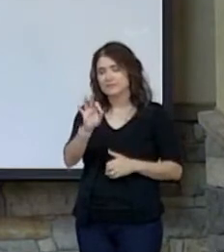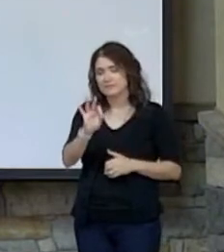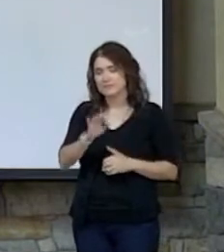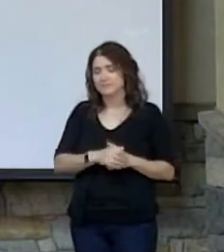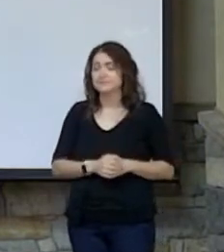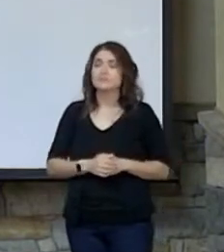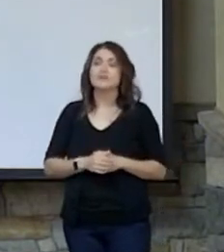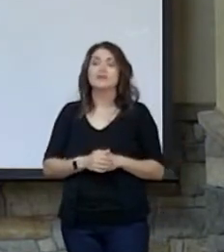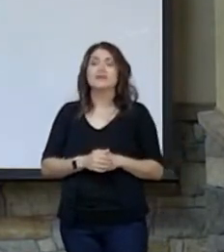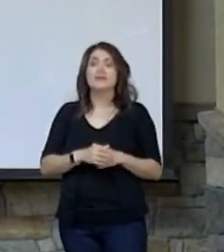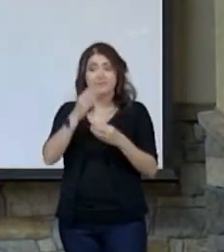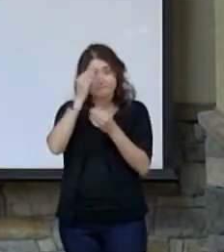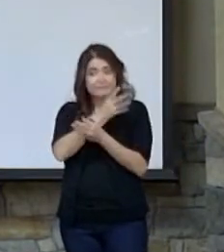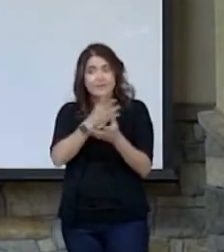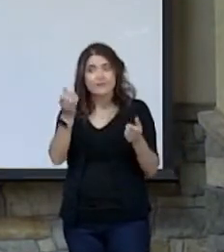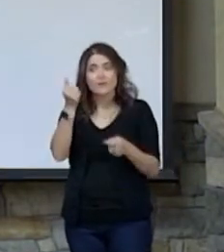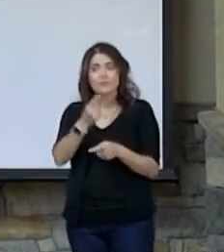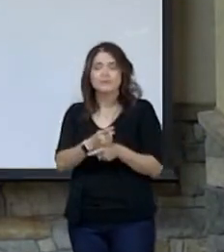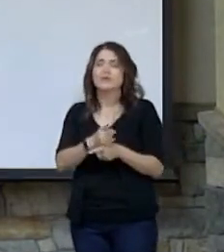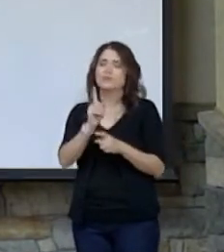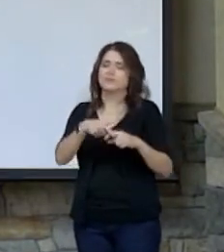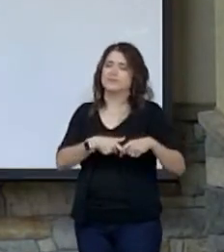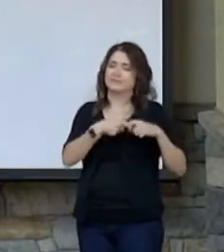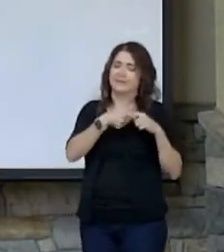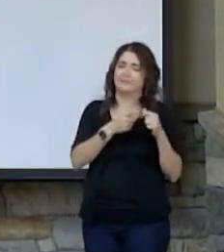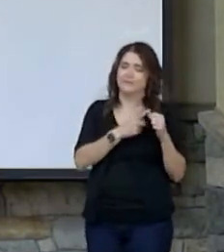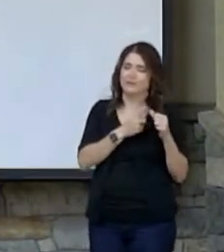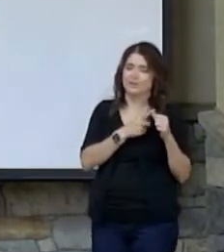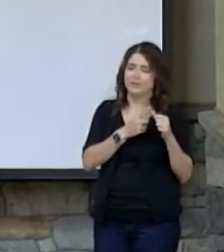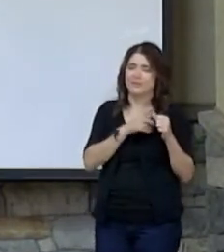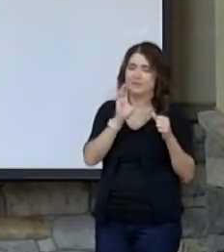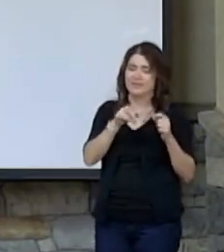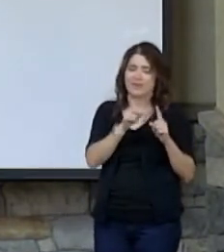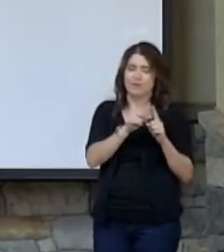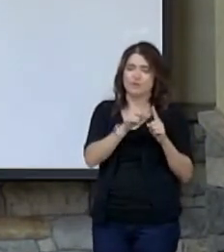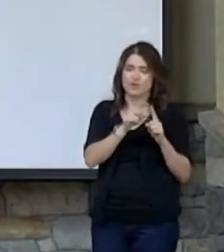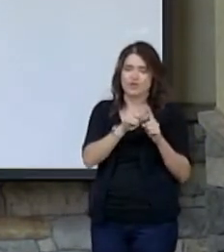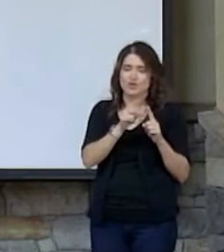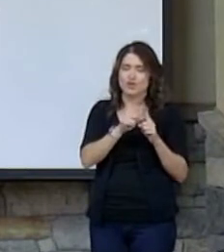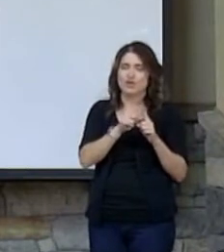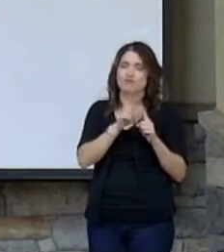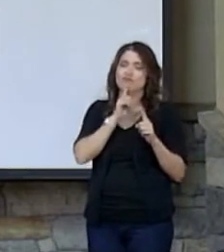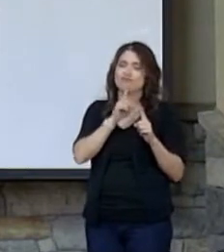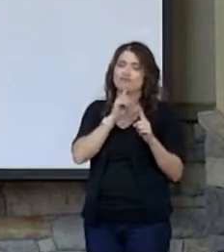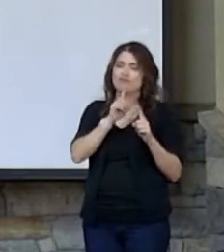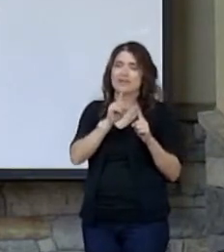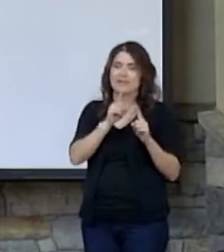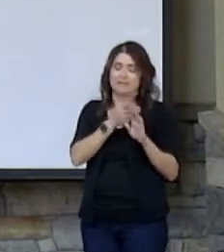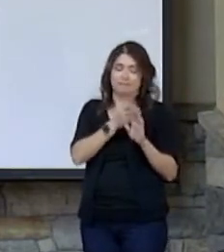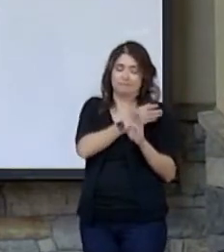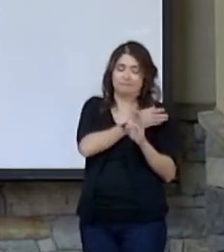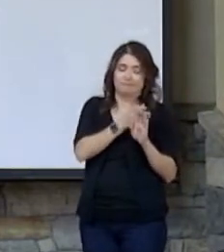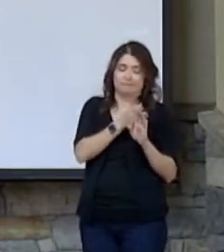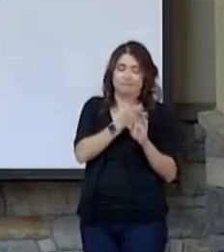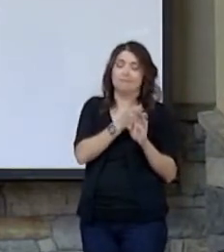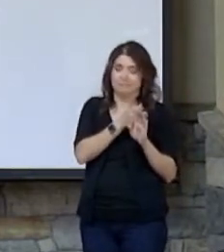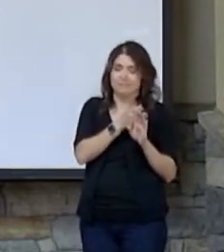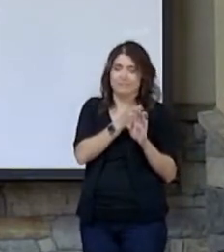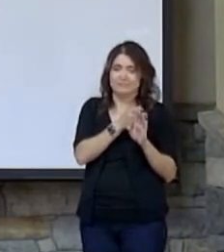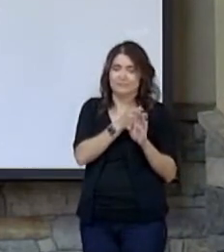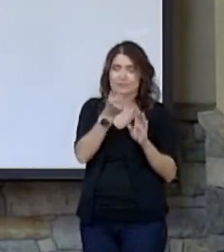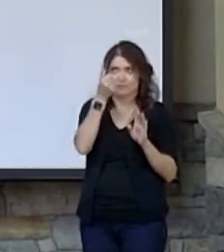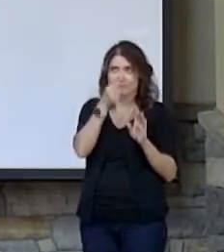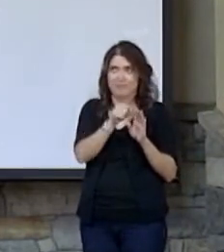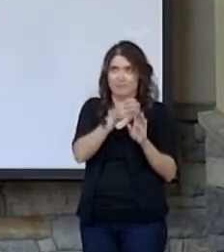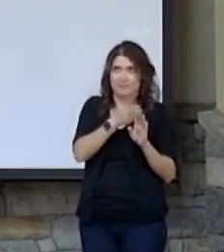Therefore, brothers, and we need to stop right there because that word therefore is referencing something that's just come before it. And the